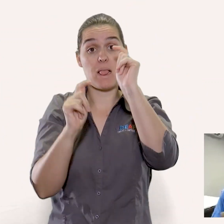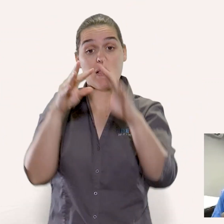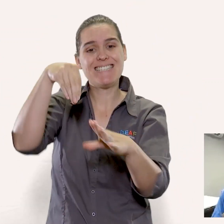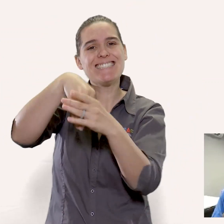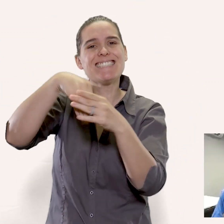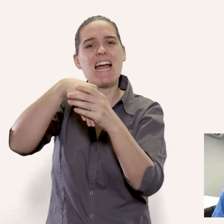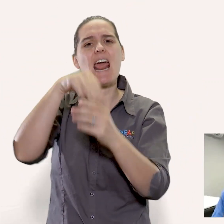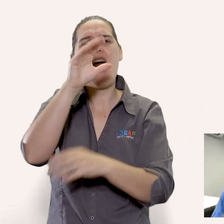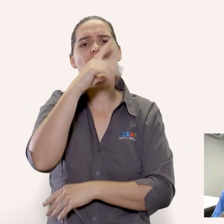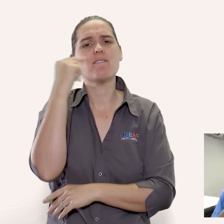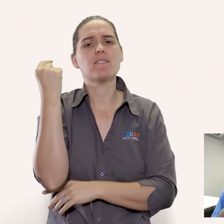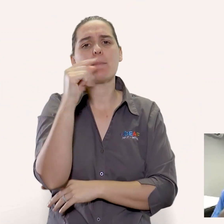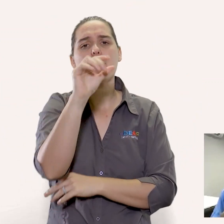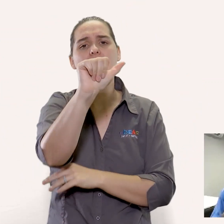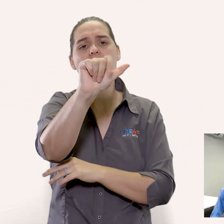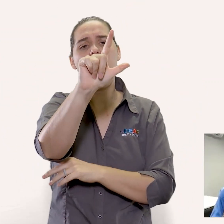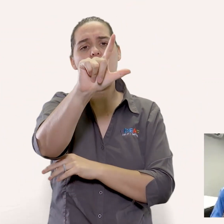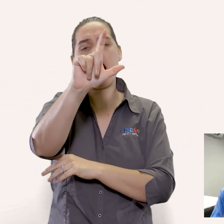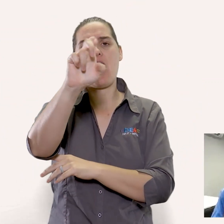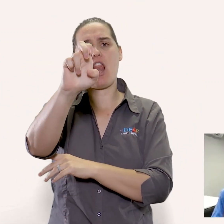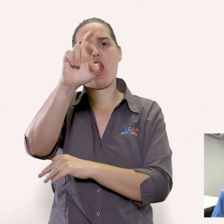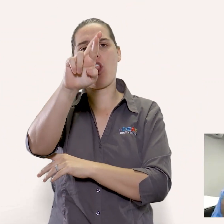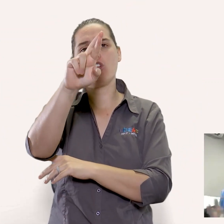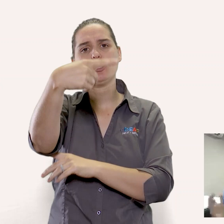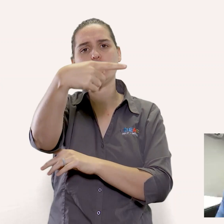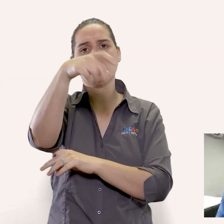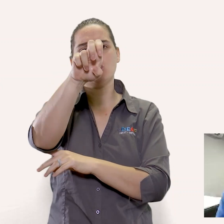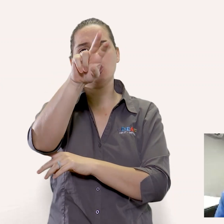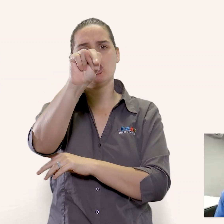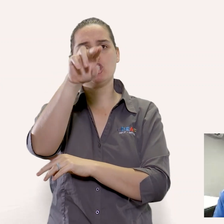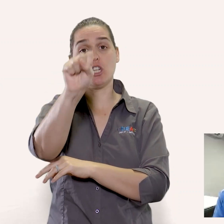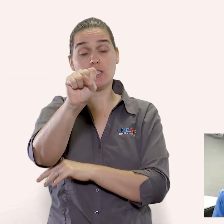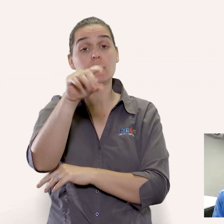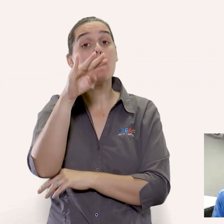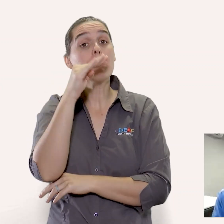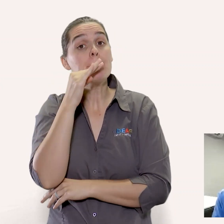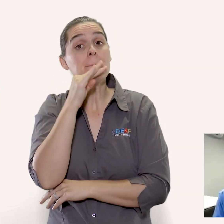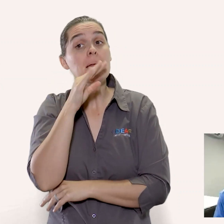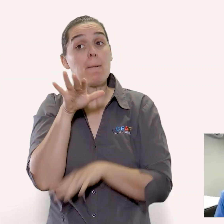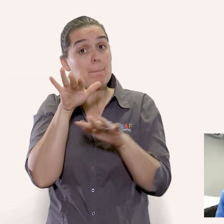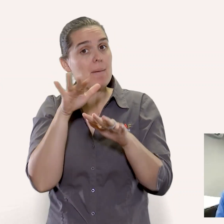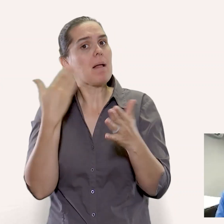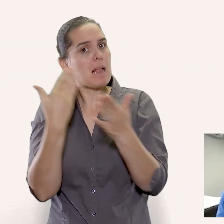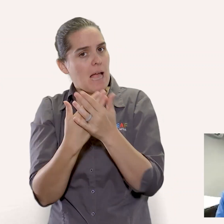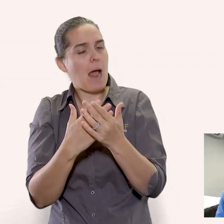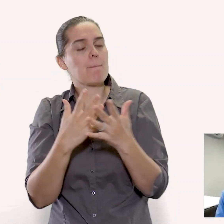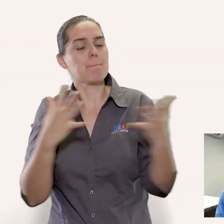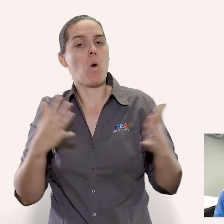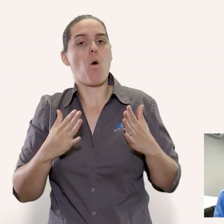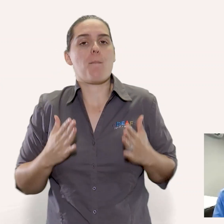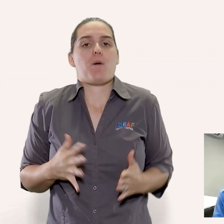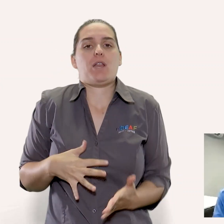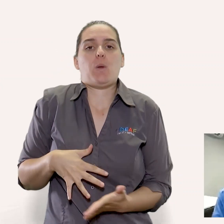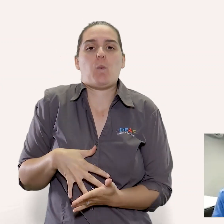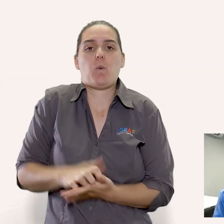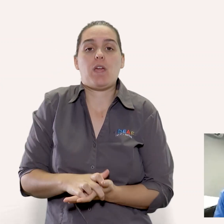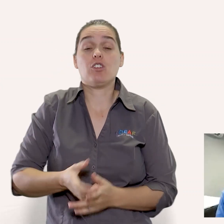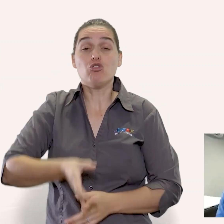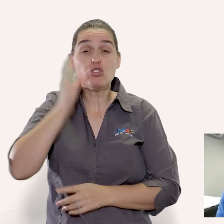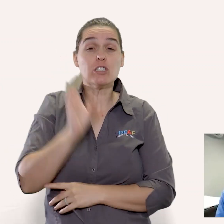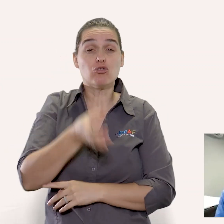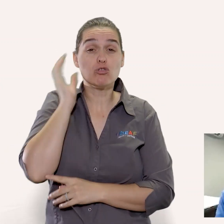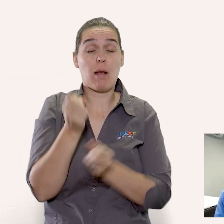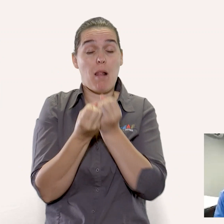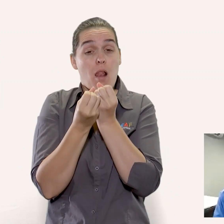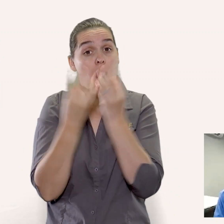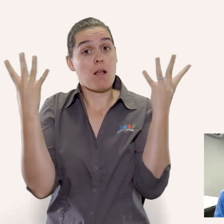and from a mucus membrane health perspective i've just found that in wintertime you will be better off